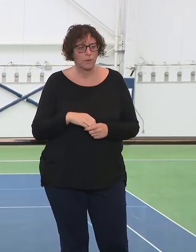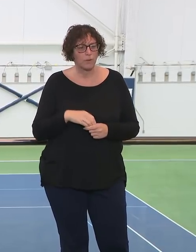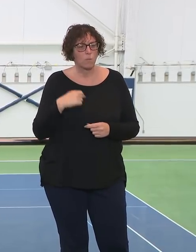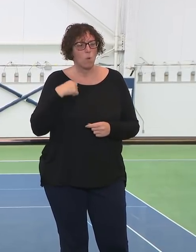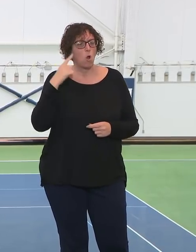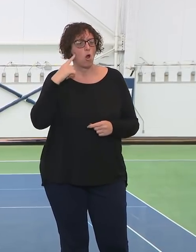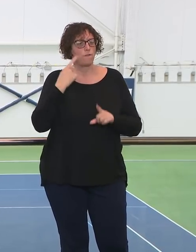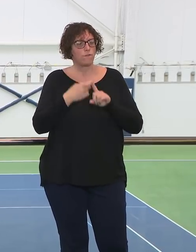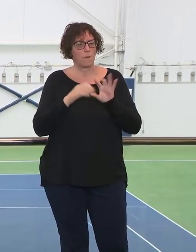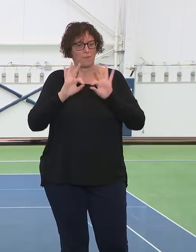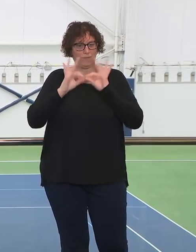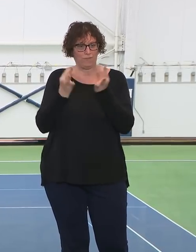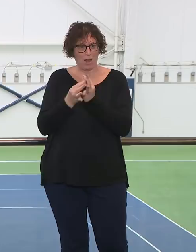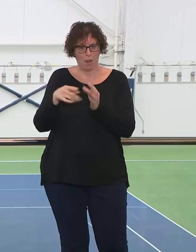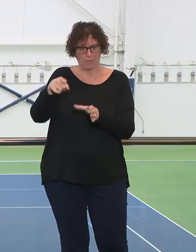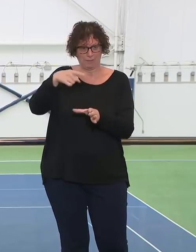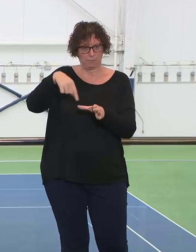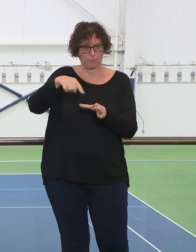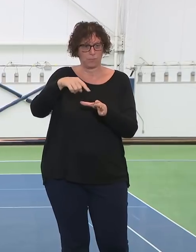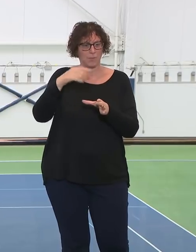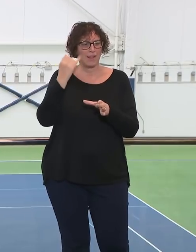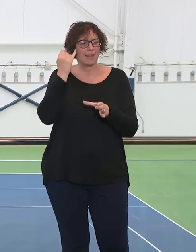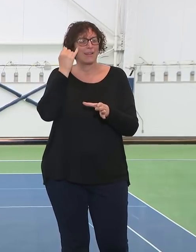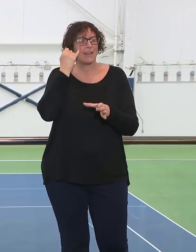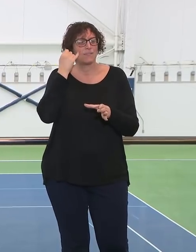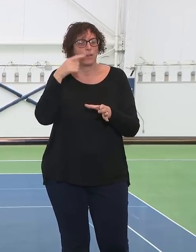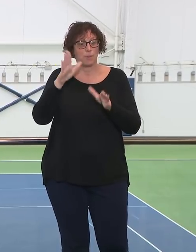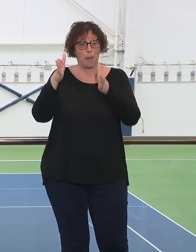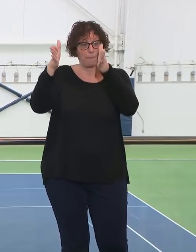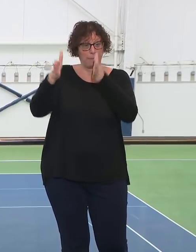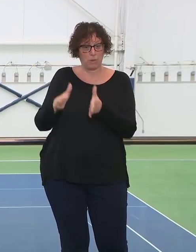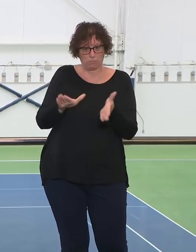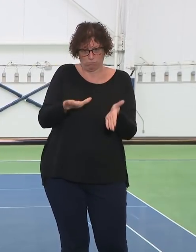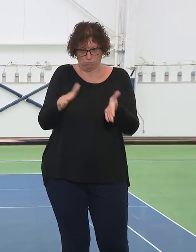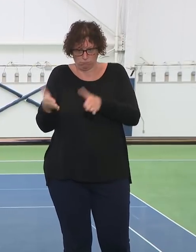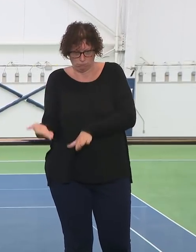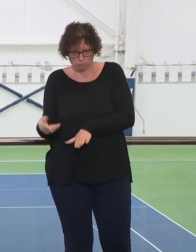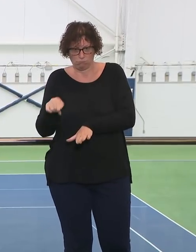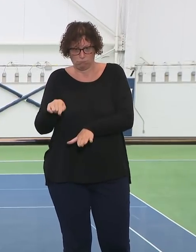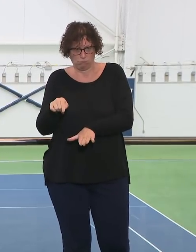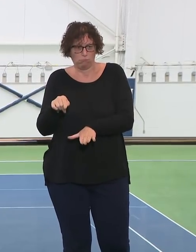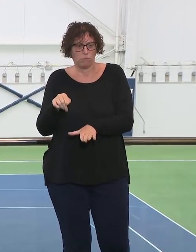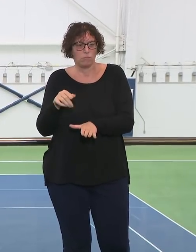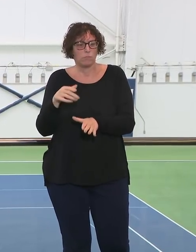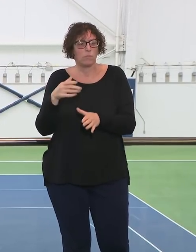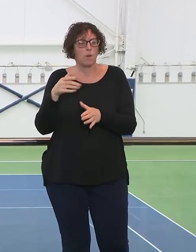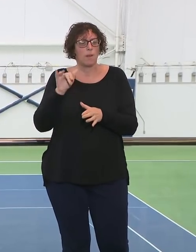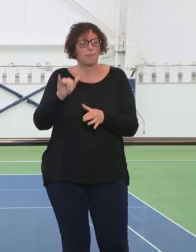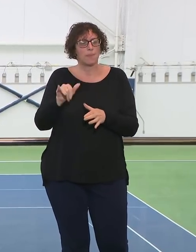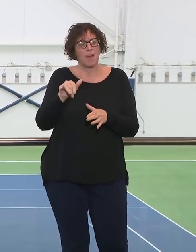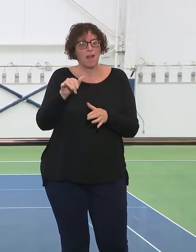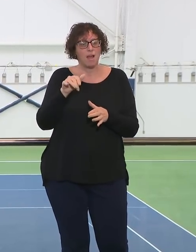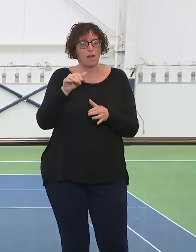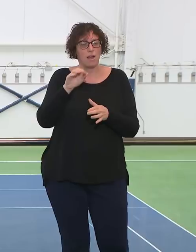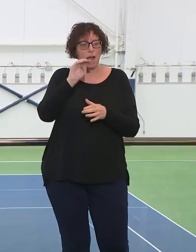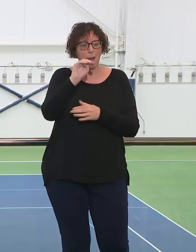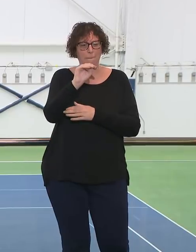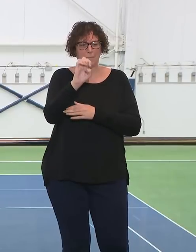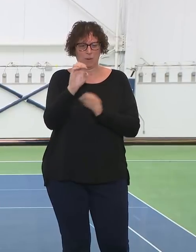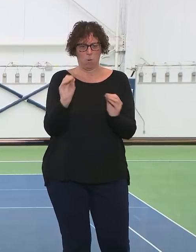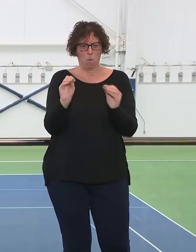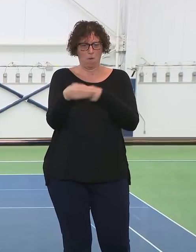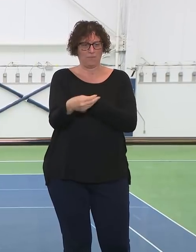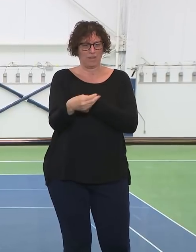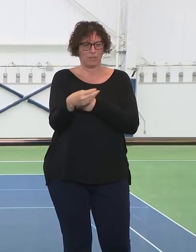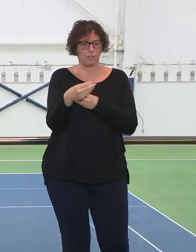died and the ME took about 24 hours to get the body out of the building. The ME's office said they weren't that locked, but the families